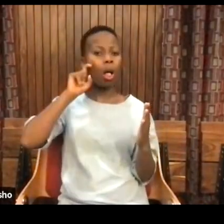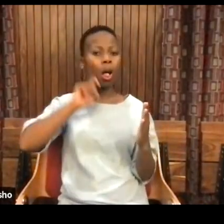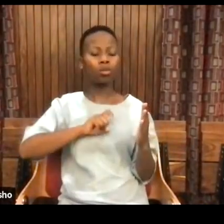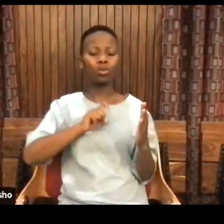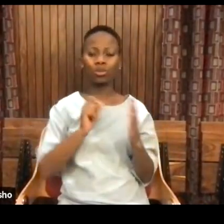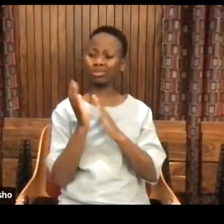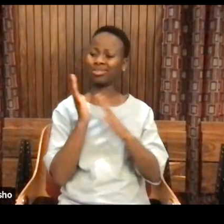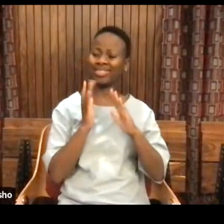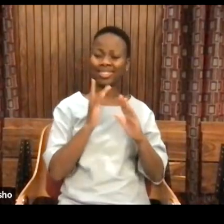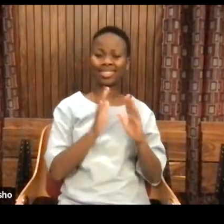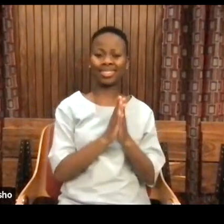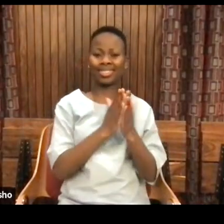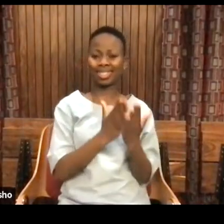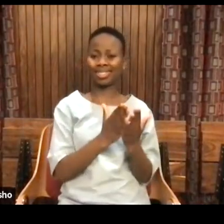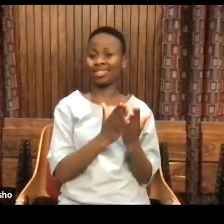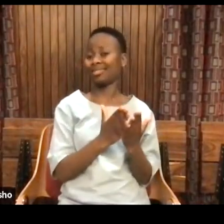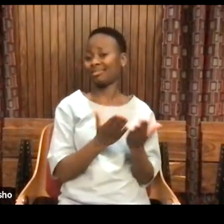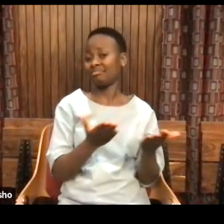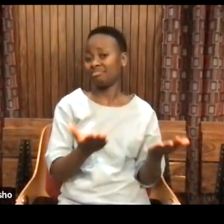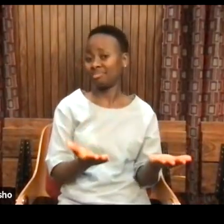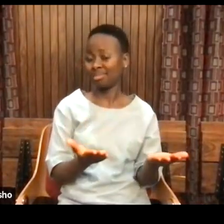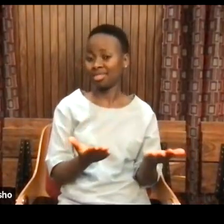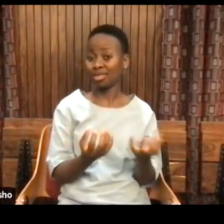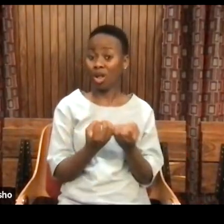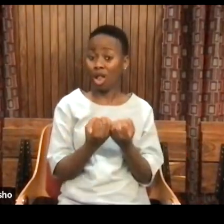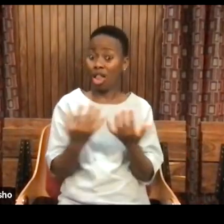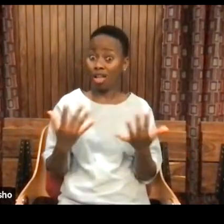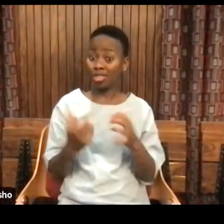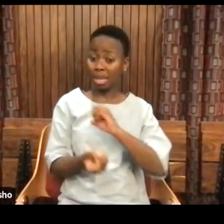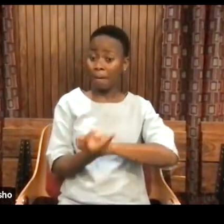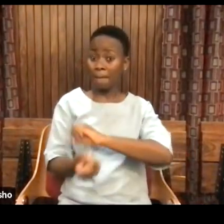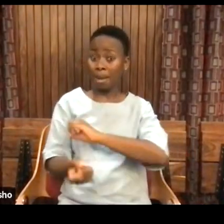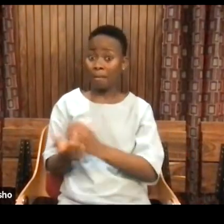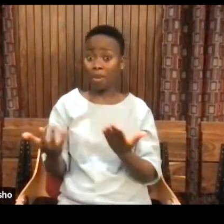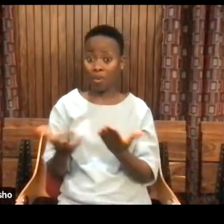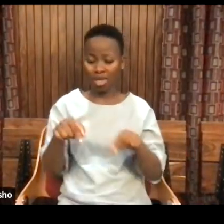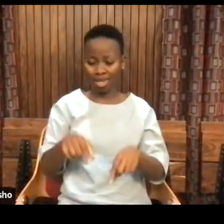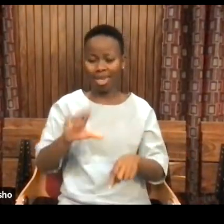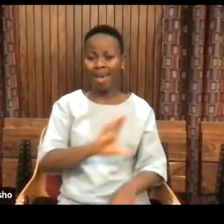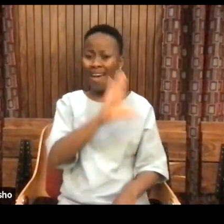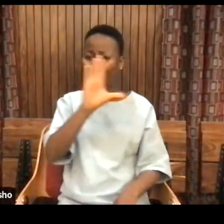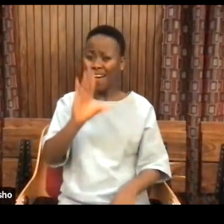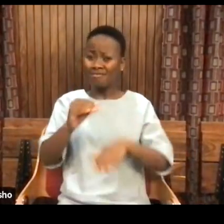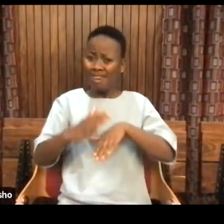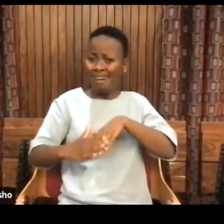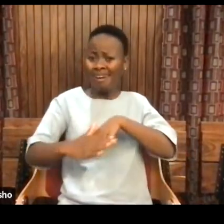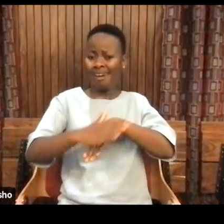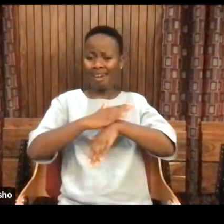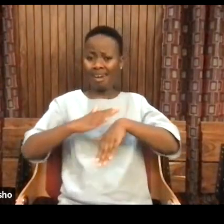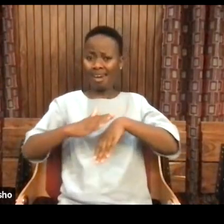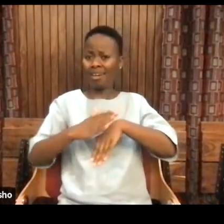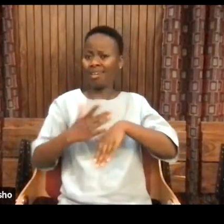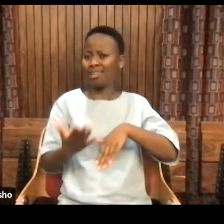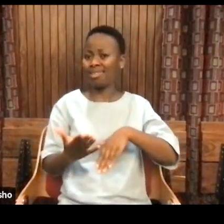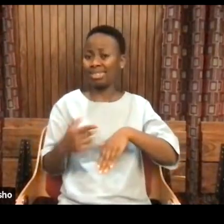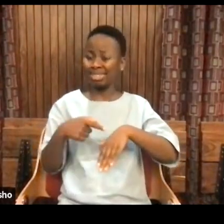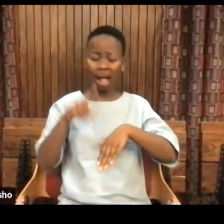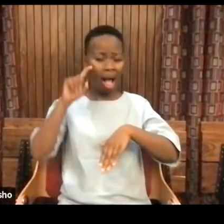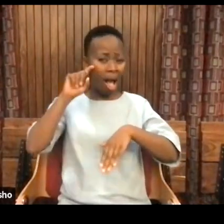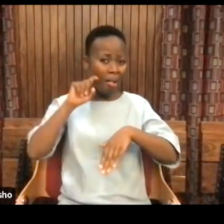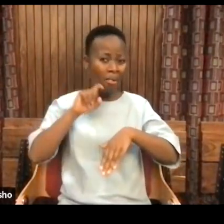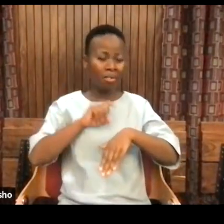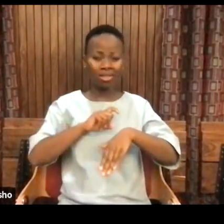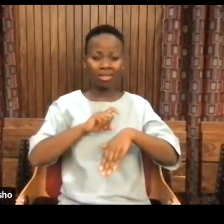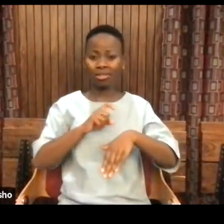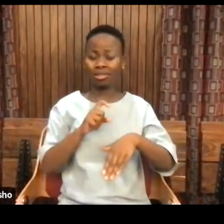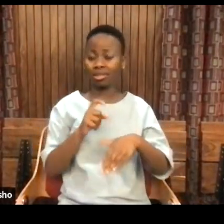So there's a lot about what was happening on this continent that is so profoundly ancient. And